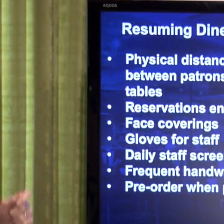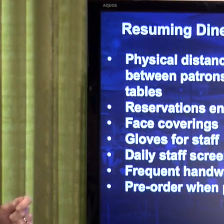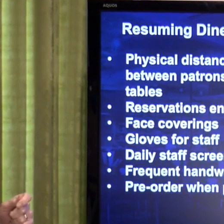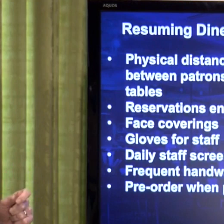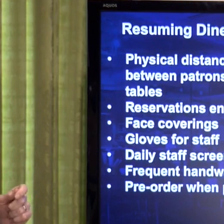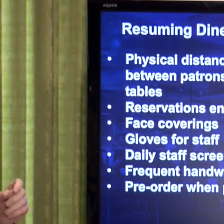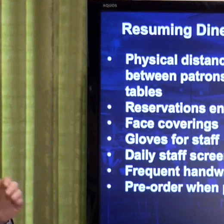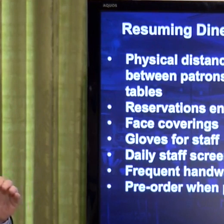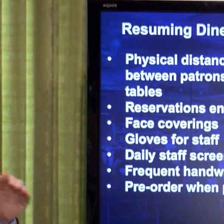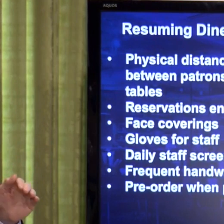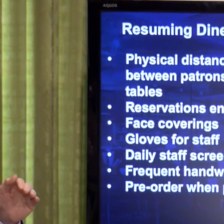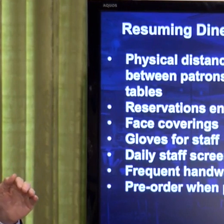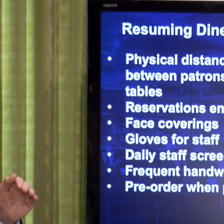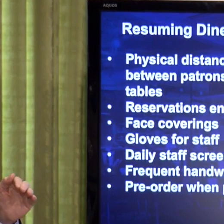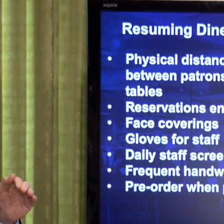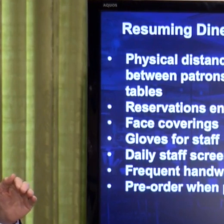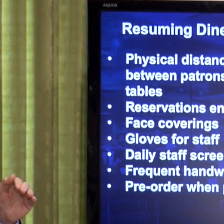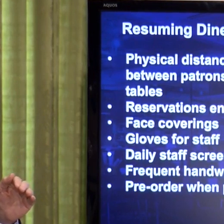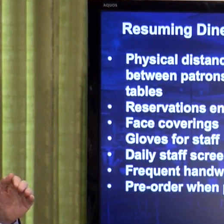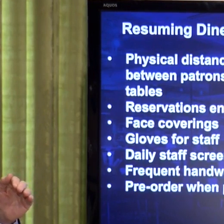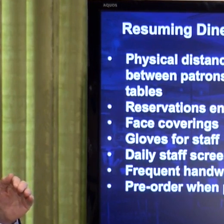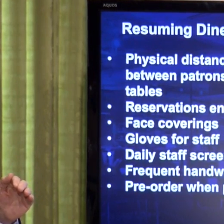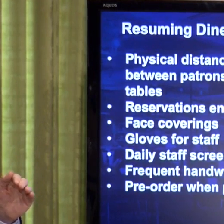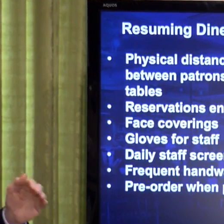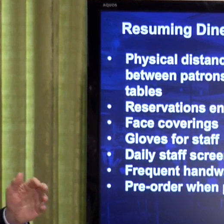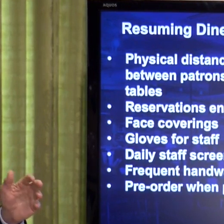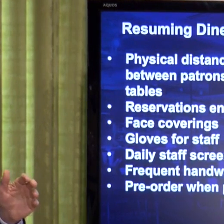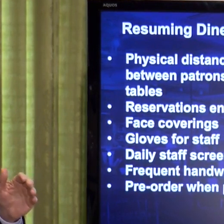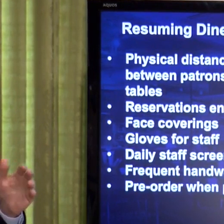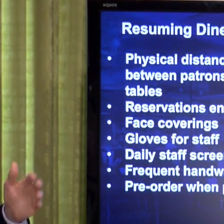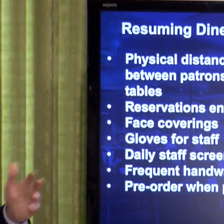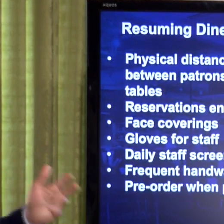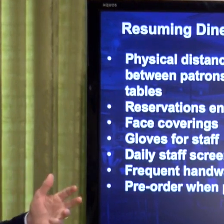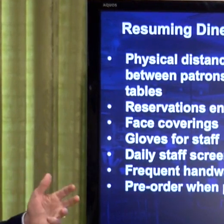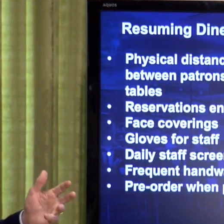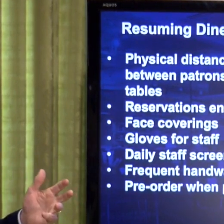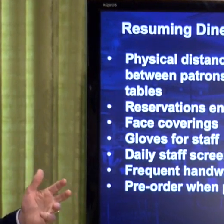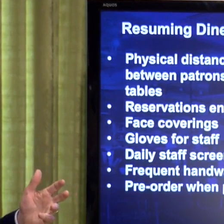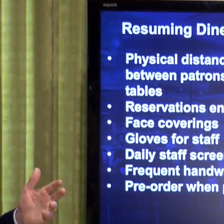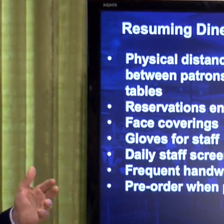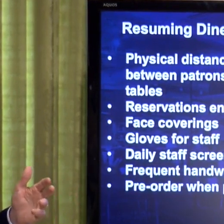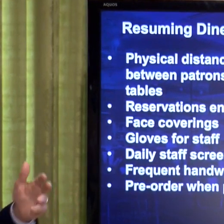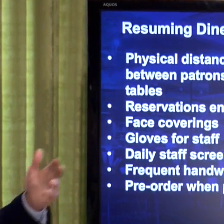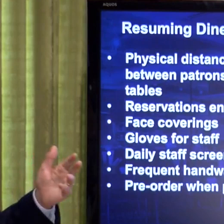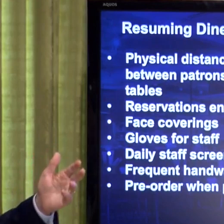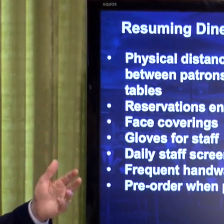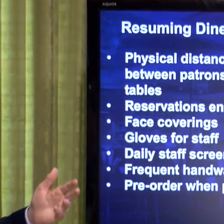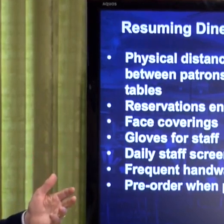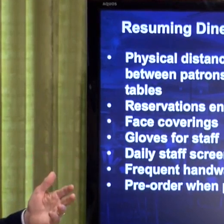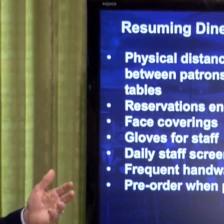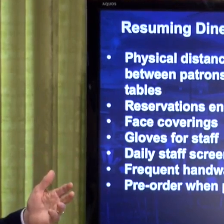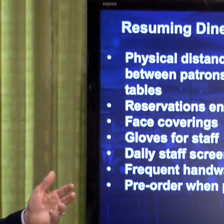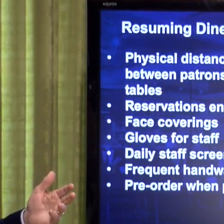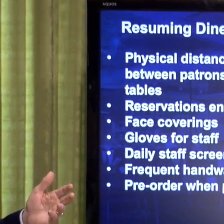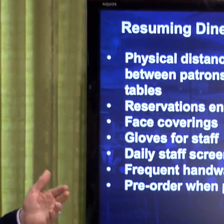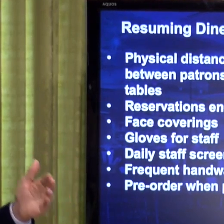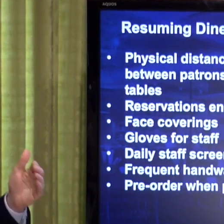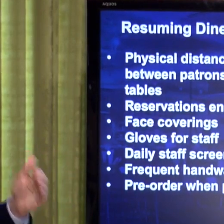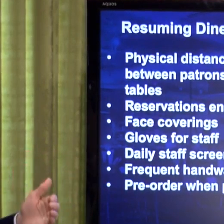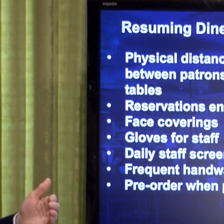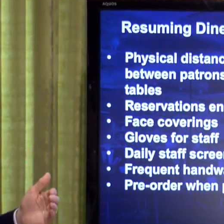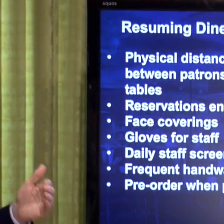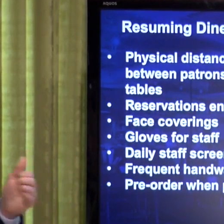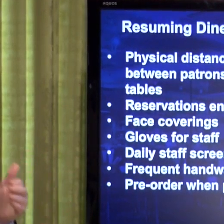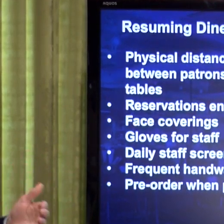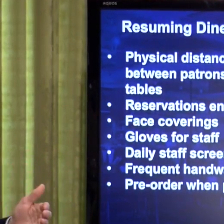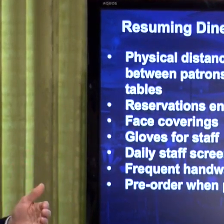And I recognize that 33% is not enough for some restaurants really to cover the overhead on. And